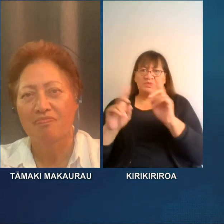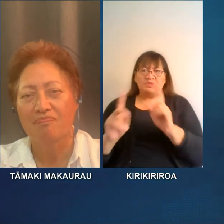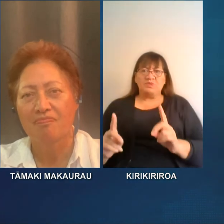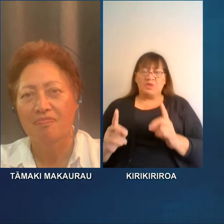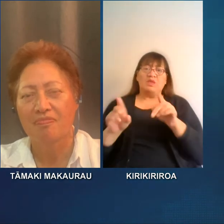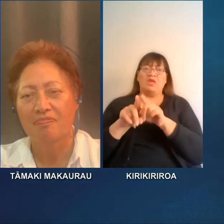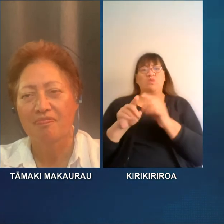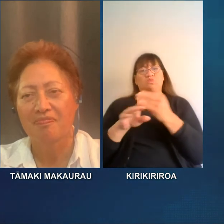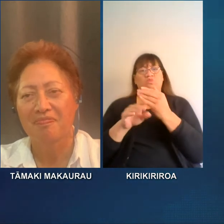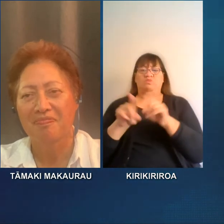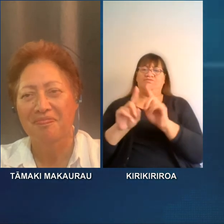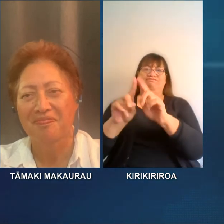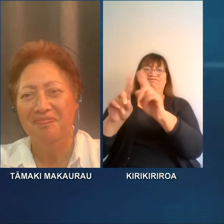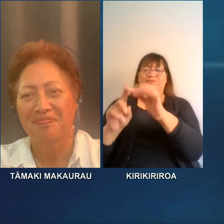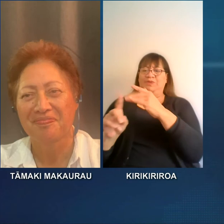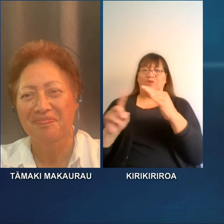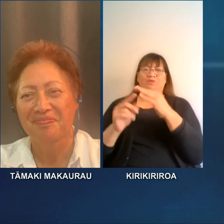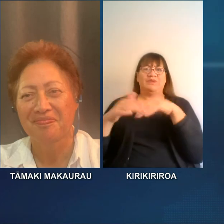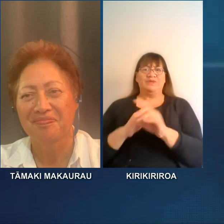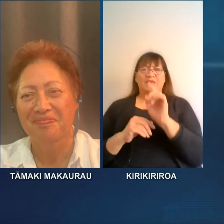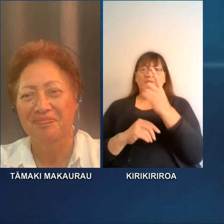Makaurau ki te whakatīnana i te kaupapa nei.